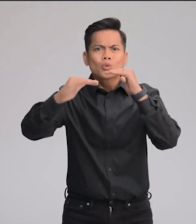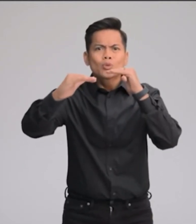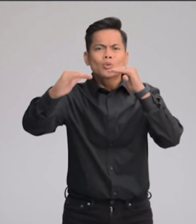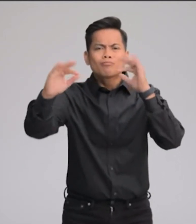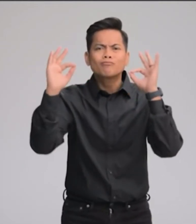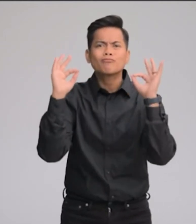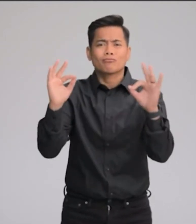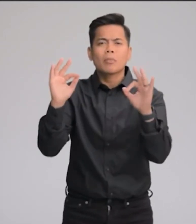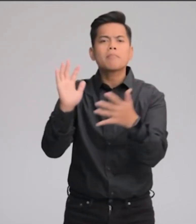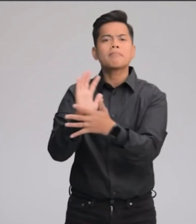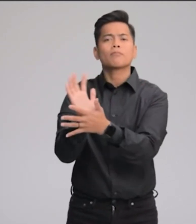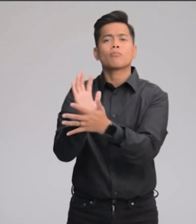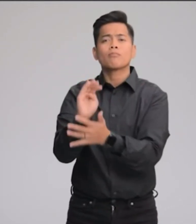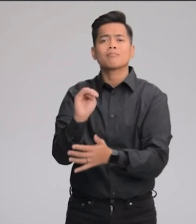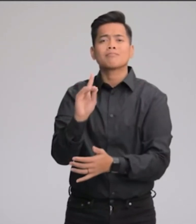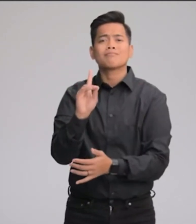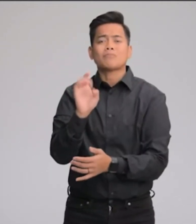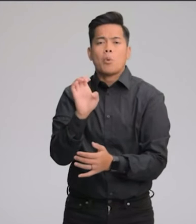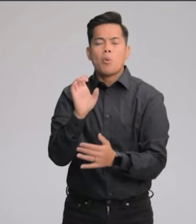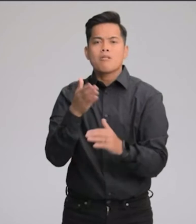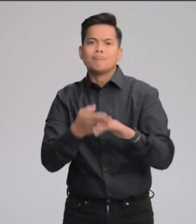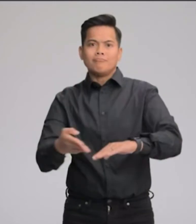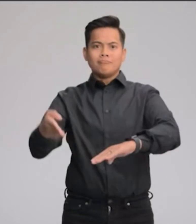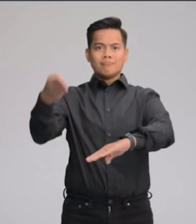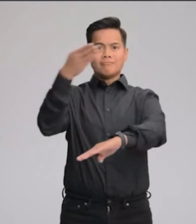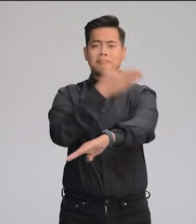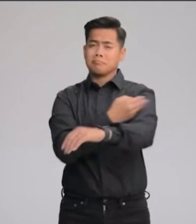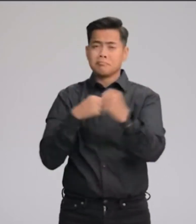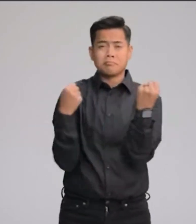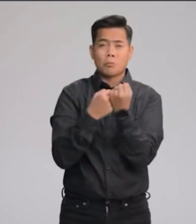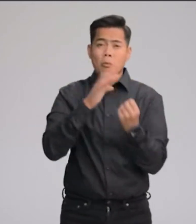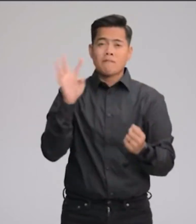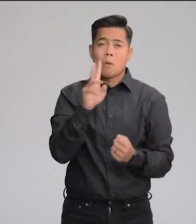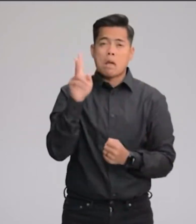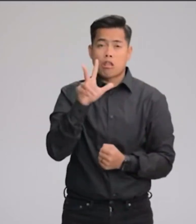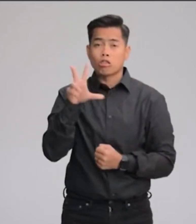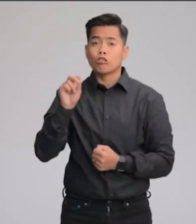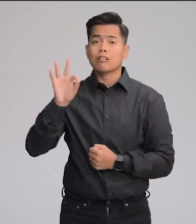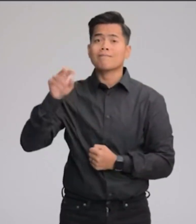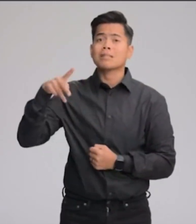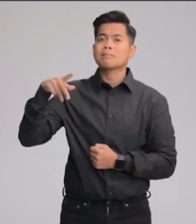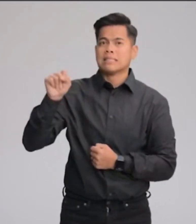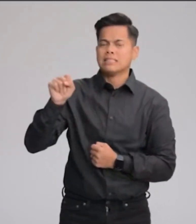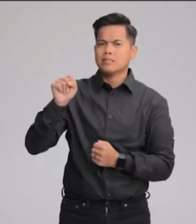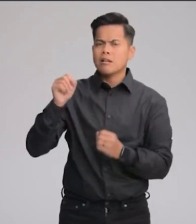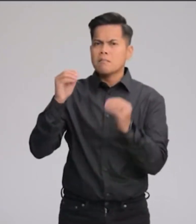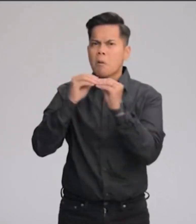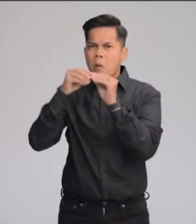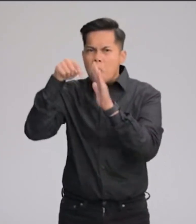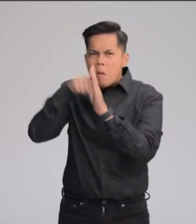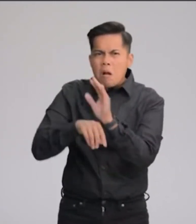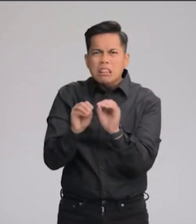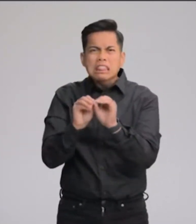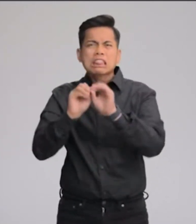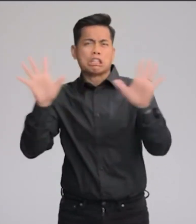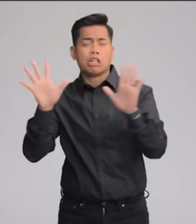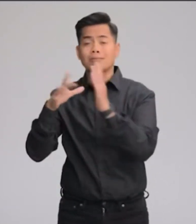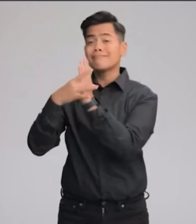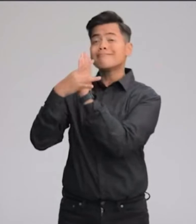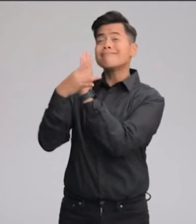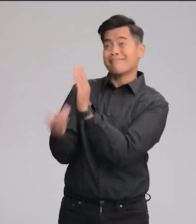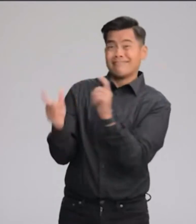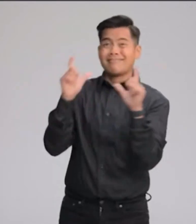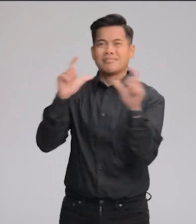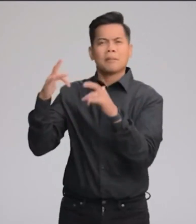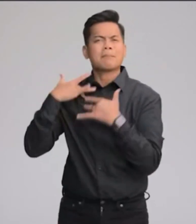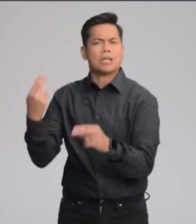to 4K resolution in 30 frames per second for even more detail. Pro filmmakers can also choose to record in 4K at 24 frames per second,